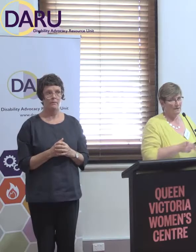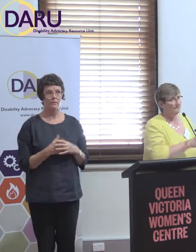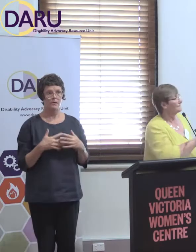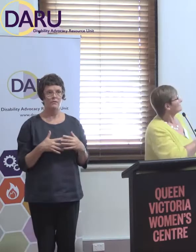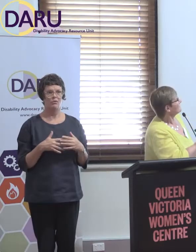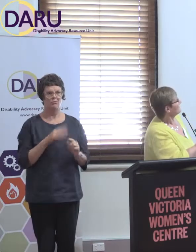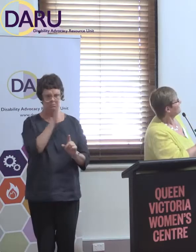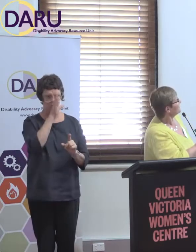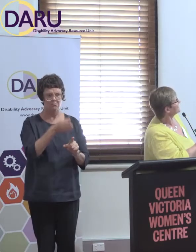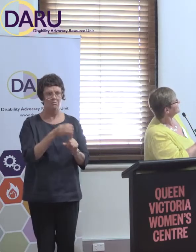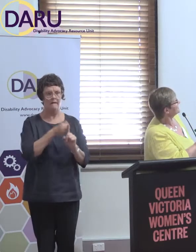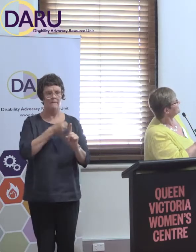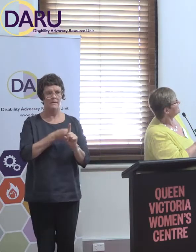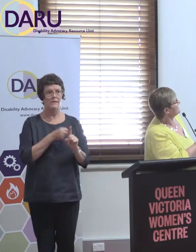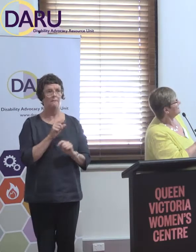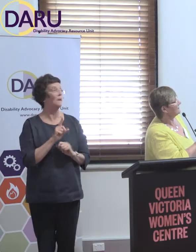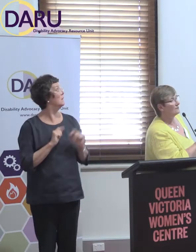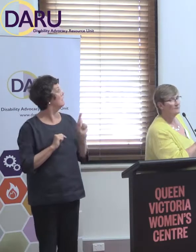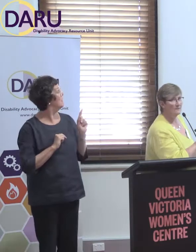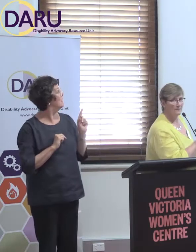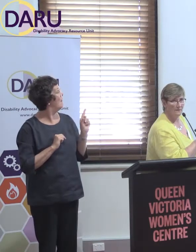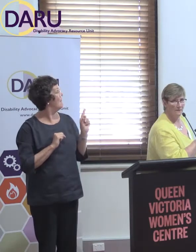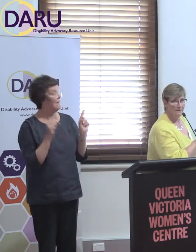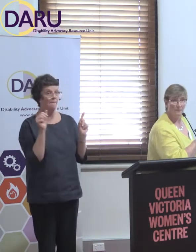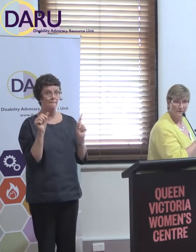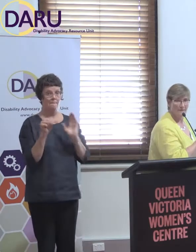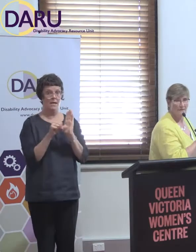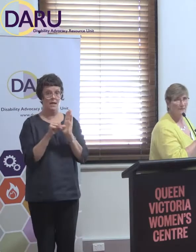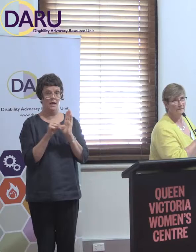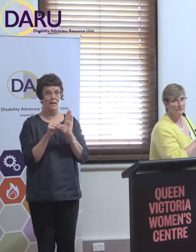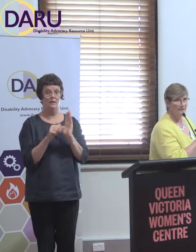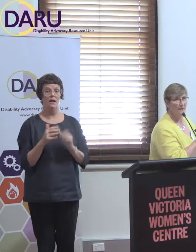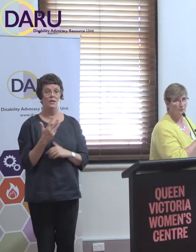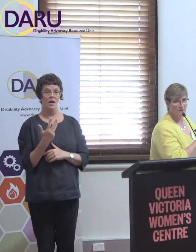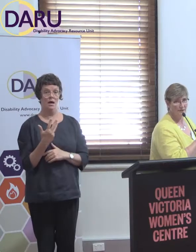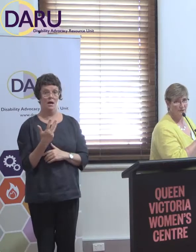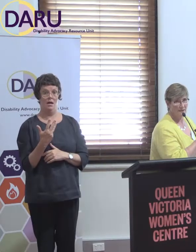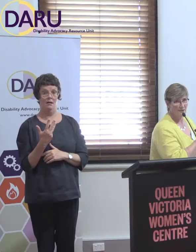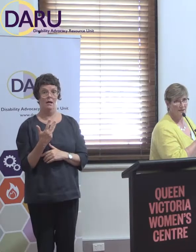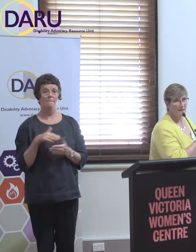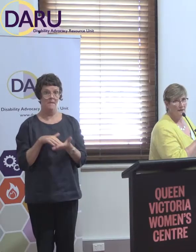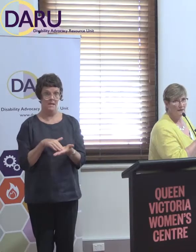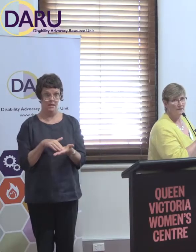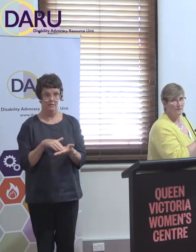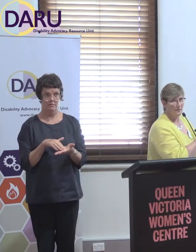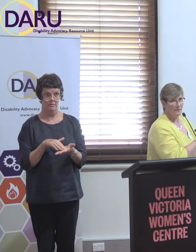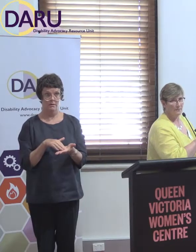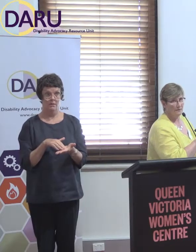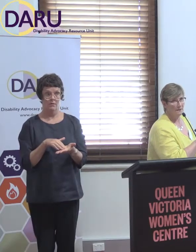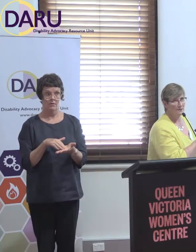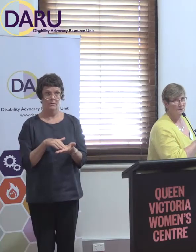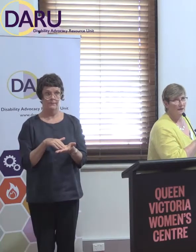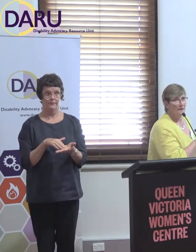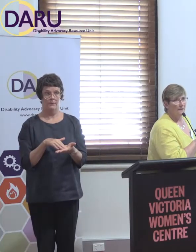advocacy. But this money includes... Some of them are the same organisations, actually, and then some are